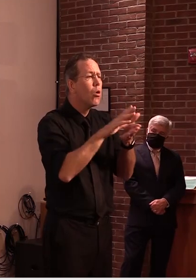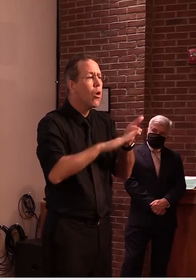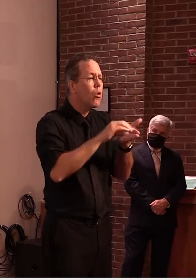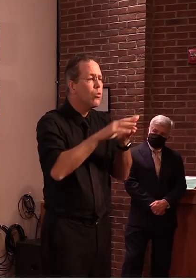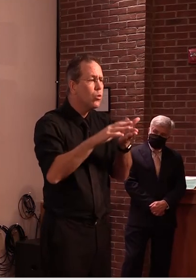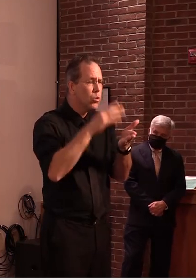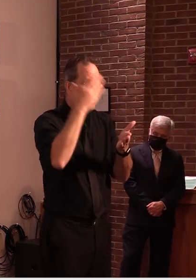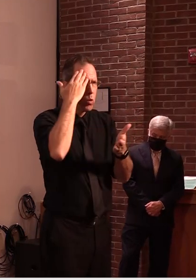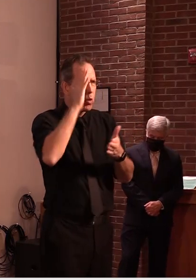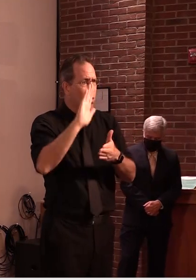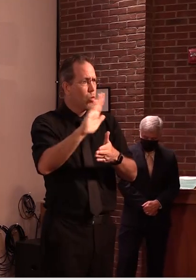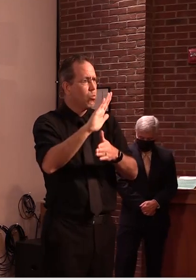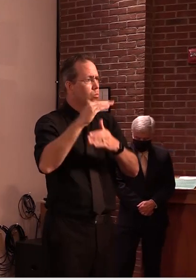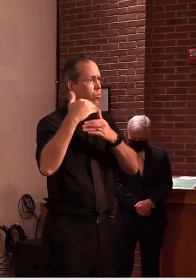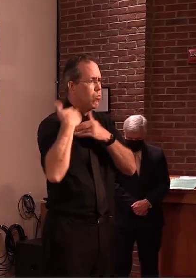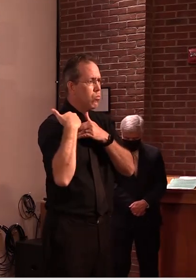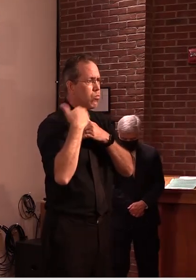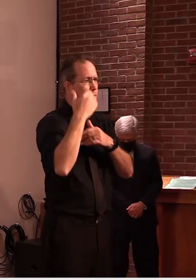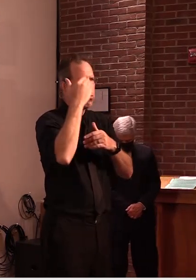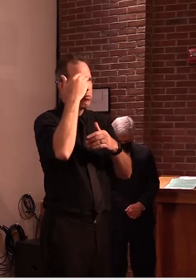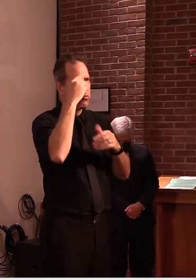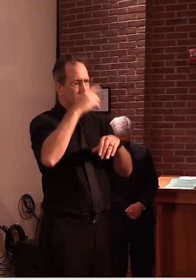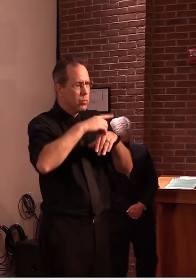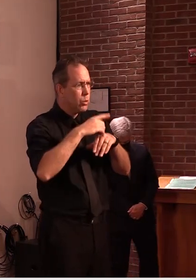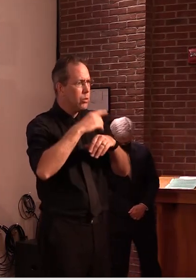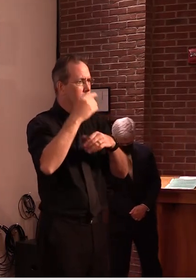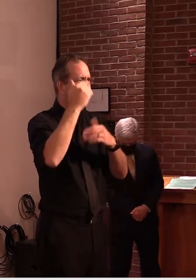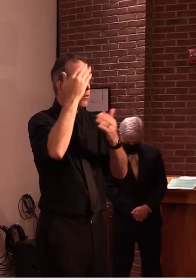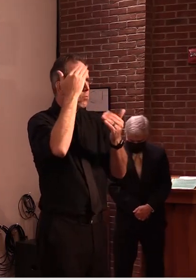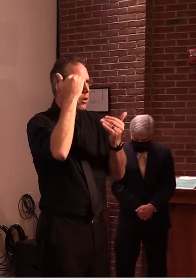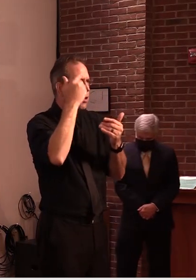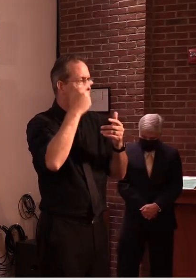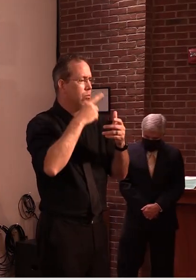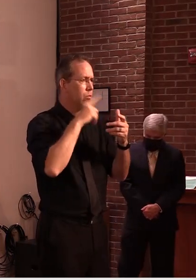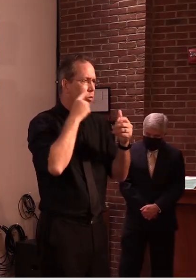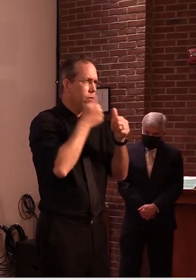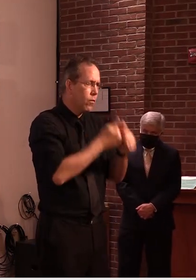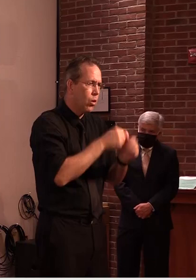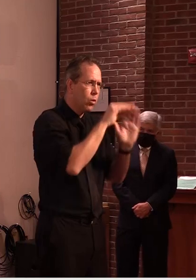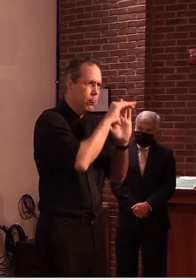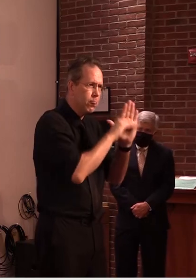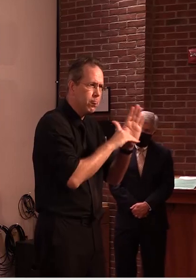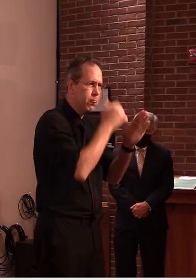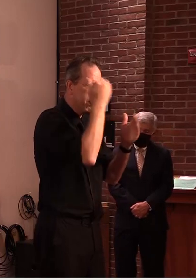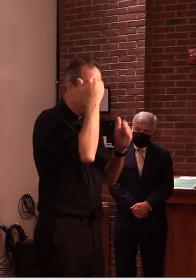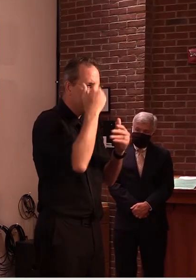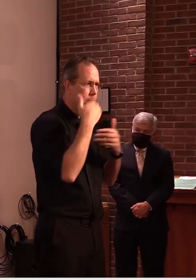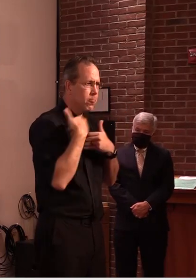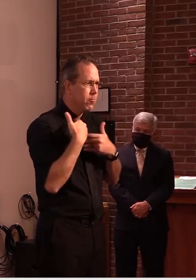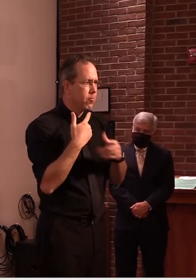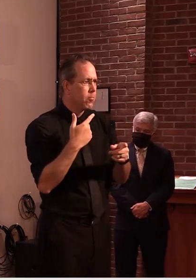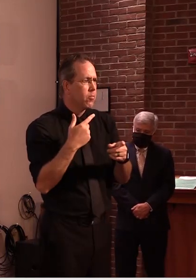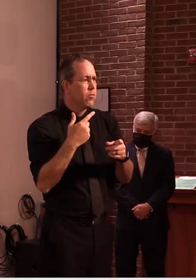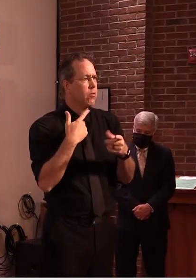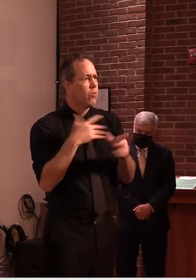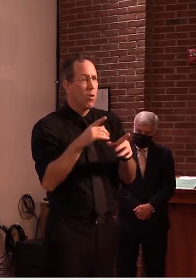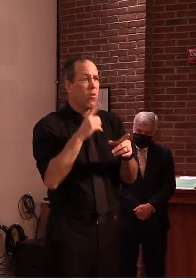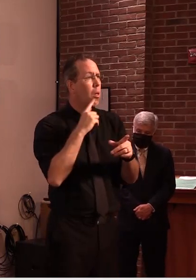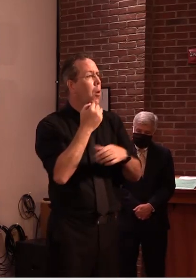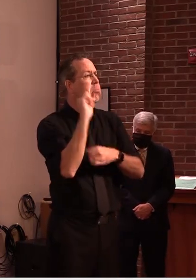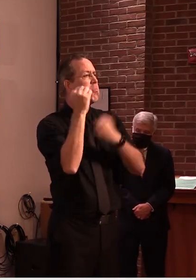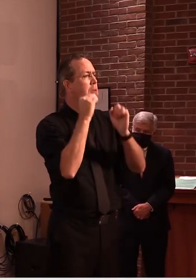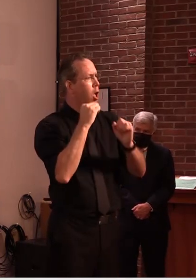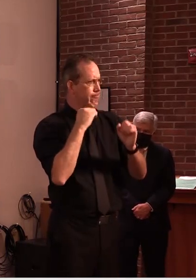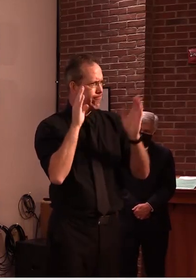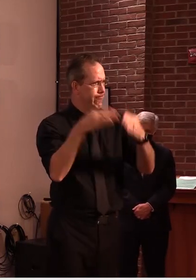standpoint of presence or absence of covid and if it was present that had been effectively dealt with through a containment strategy